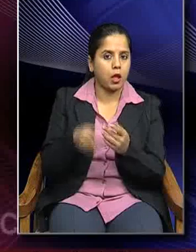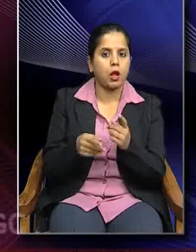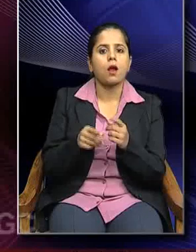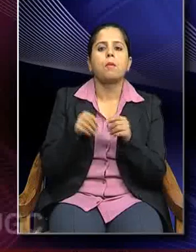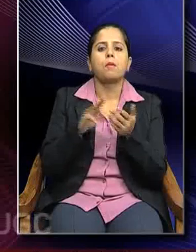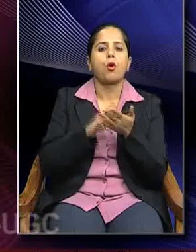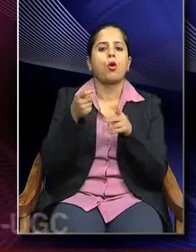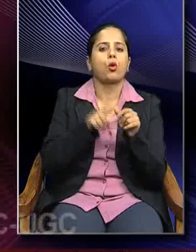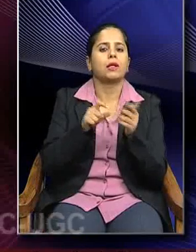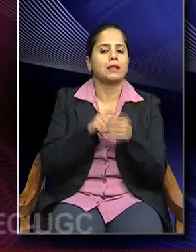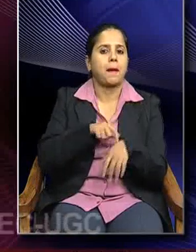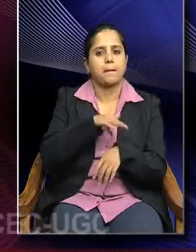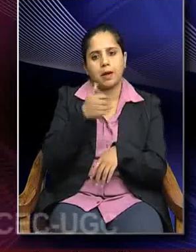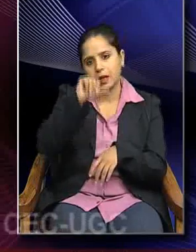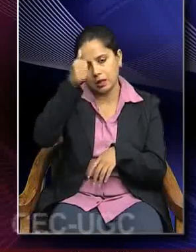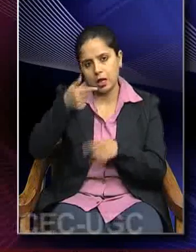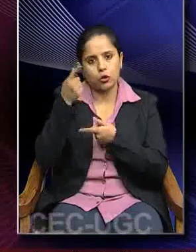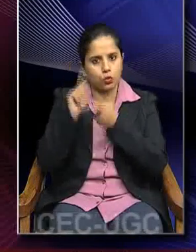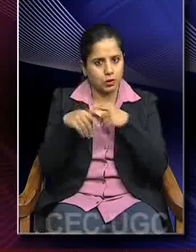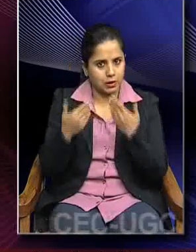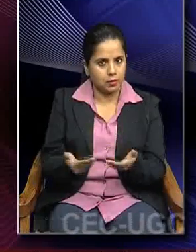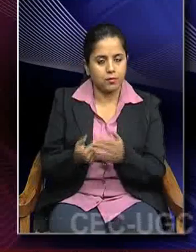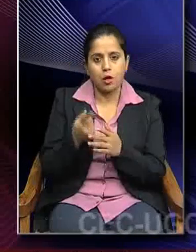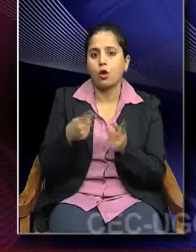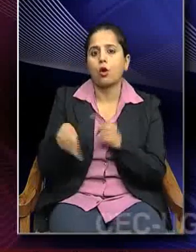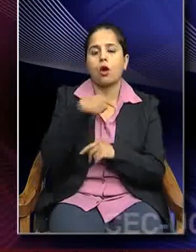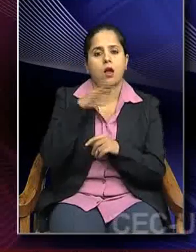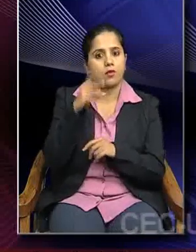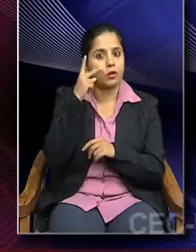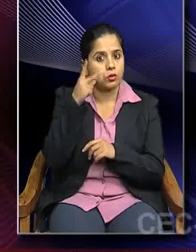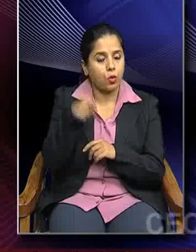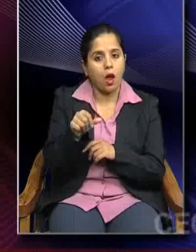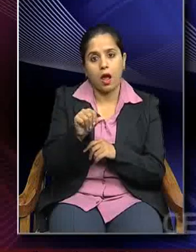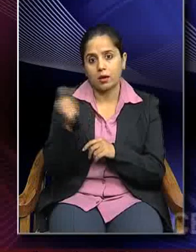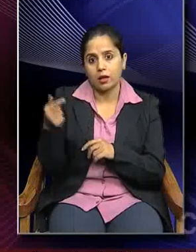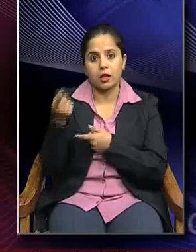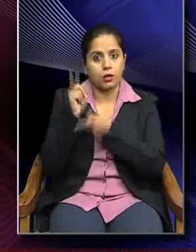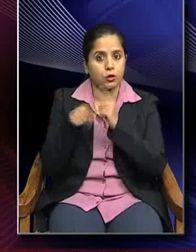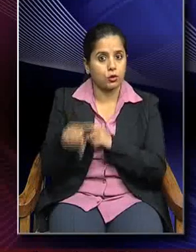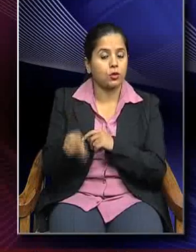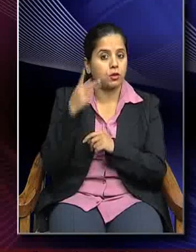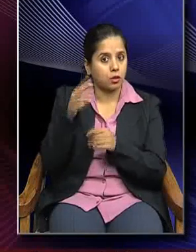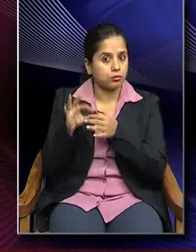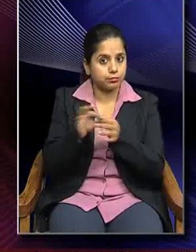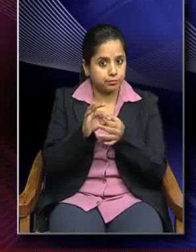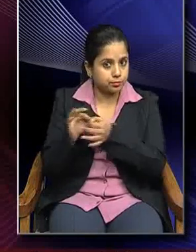period in Indian history and we also saw the other historical coordinates that influenced